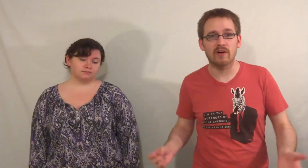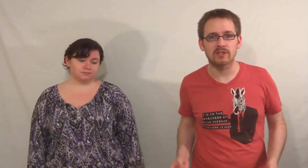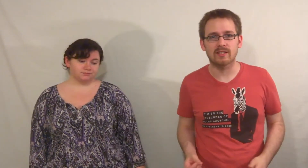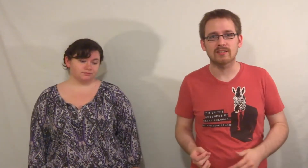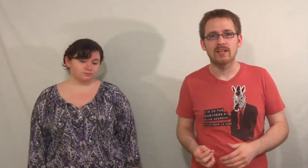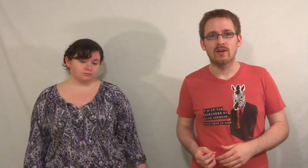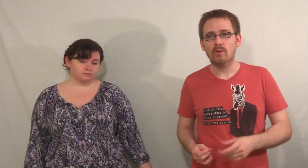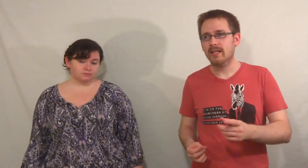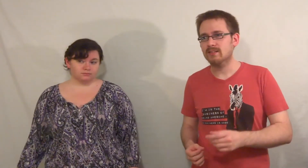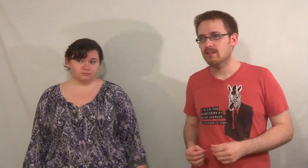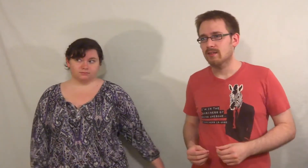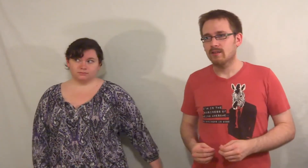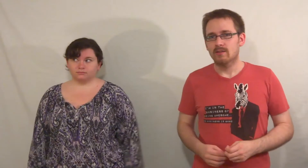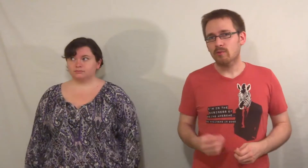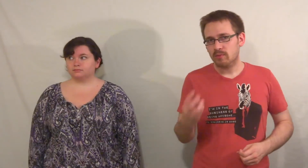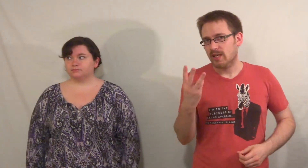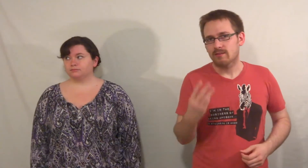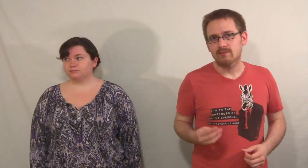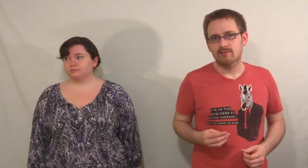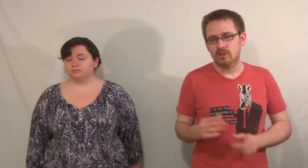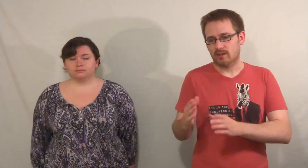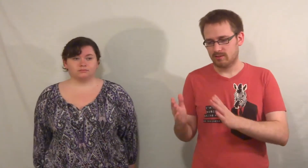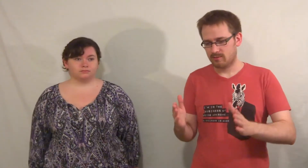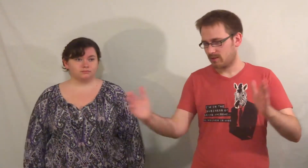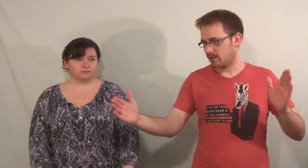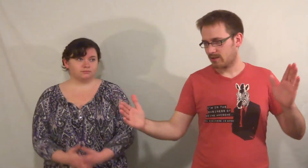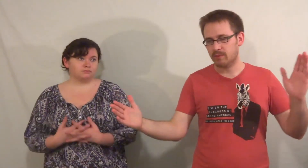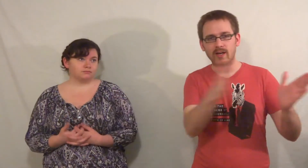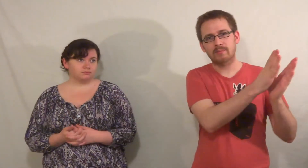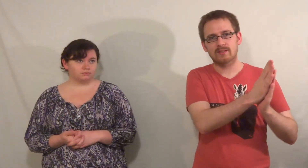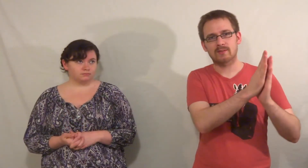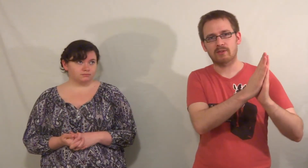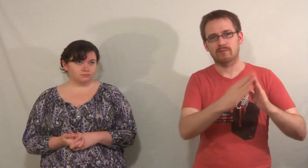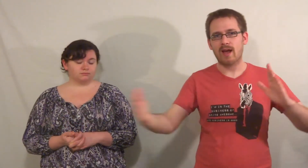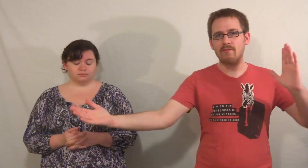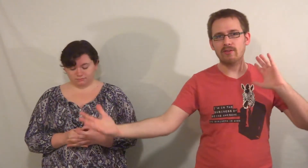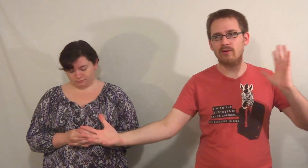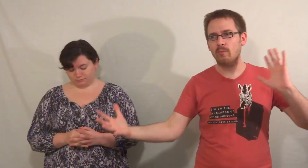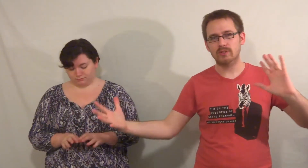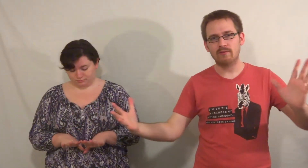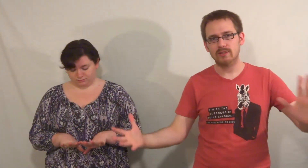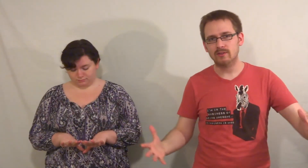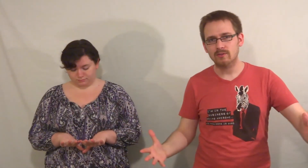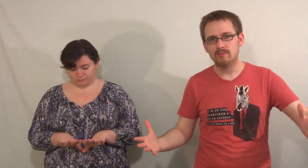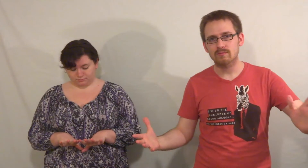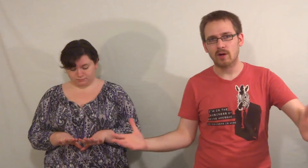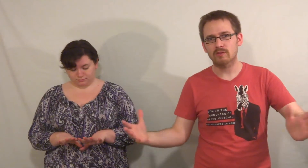function like this, only has 3% junk. So it's, like, the complete opposite of the spectrum. Everything, almost every single part of the